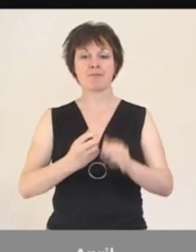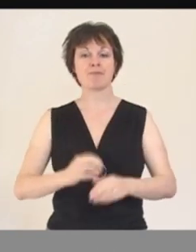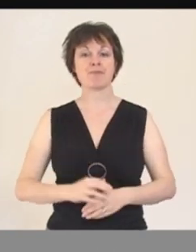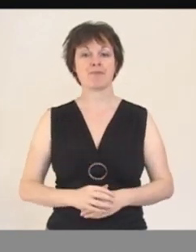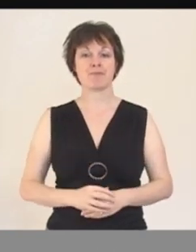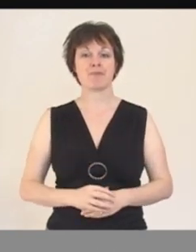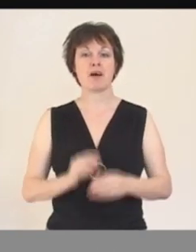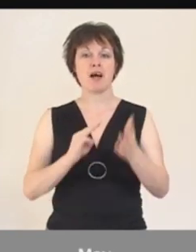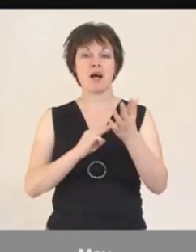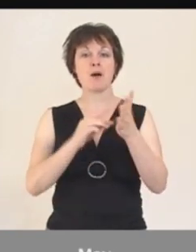May